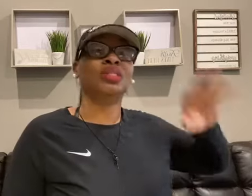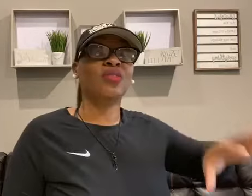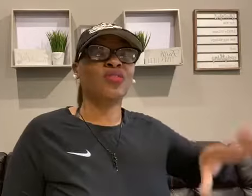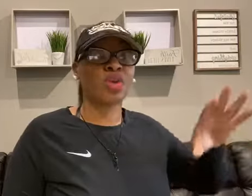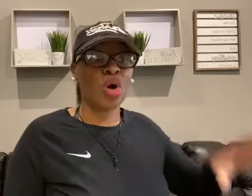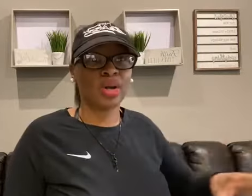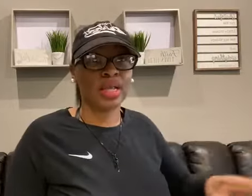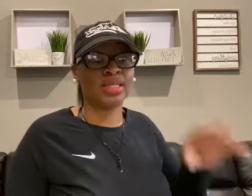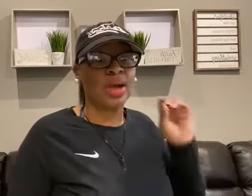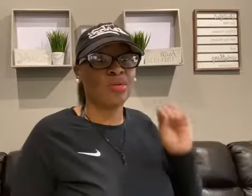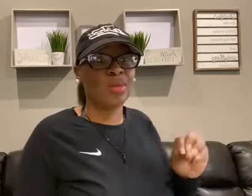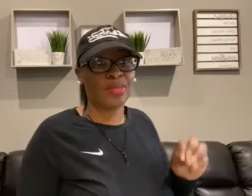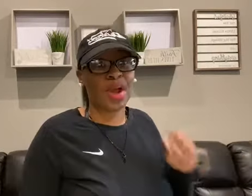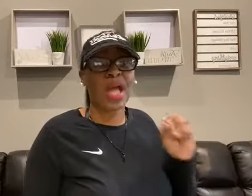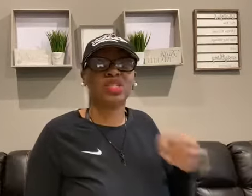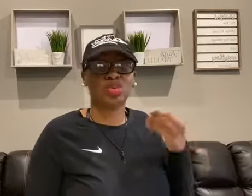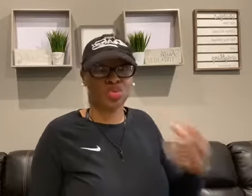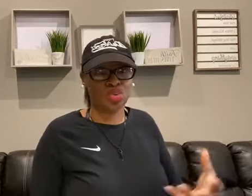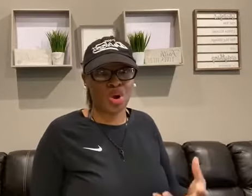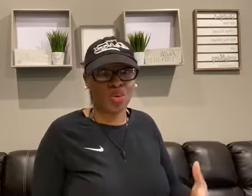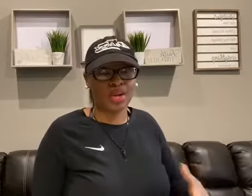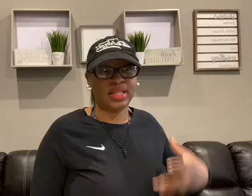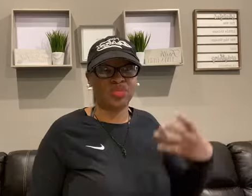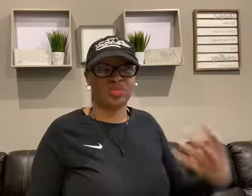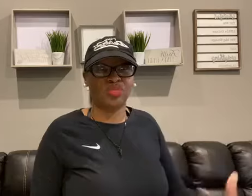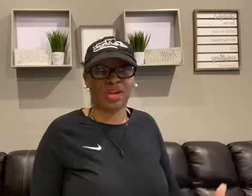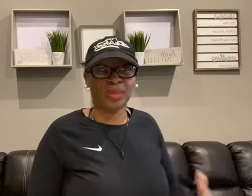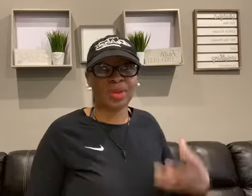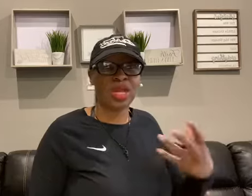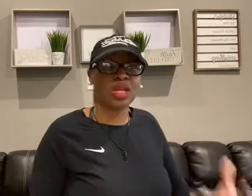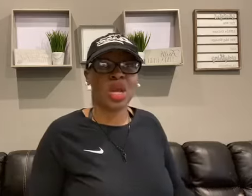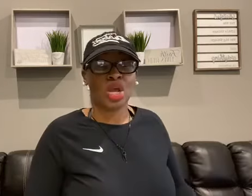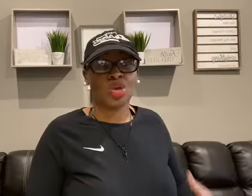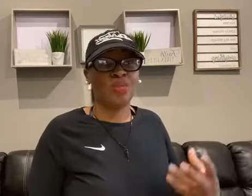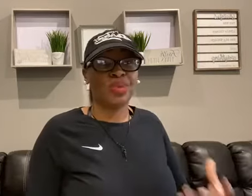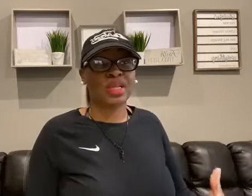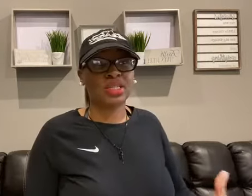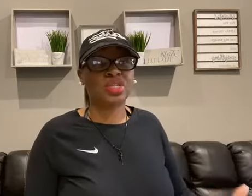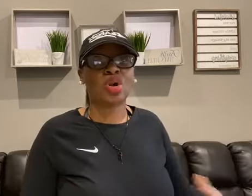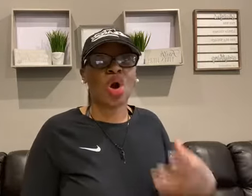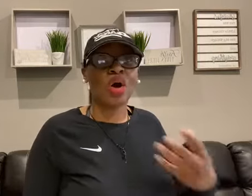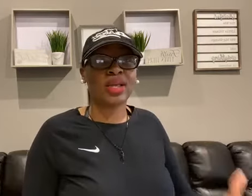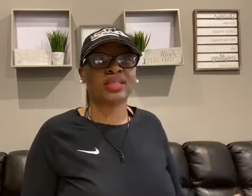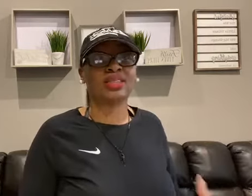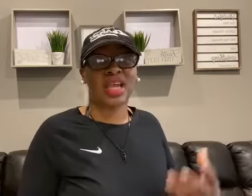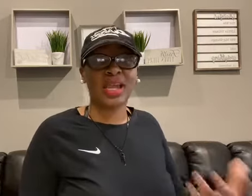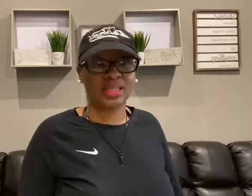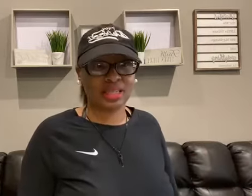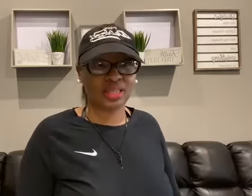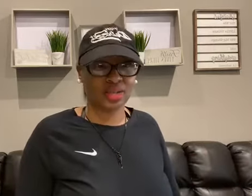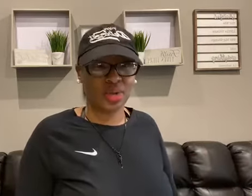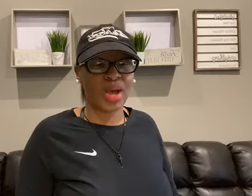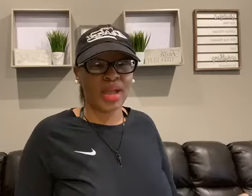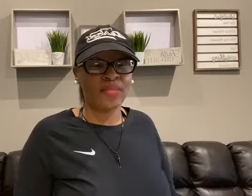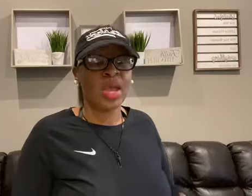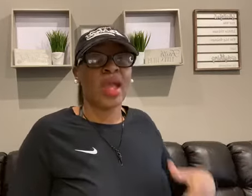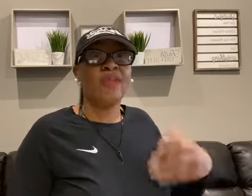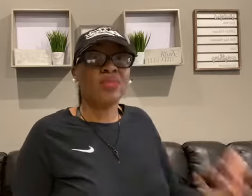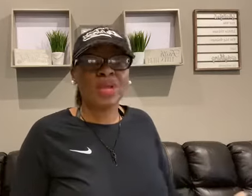a different audience. Now remember, as you grow and as you develop in your business, your audience changes, okay? In the